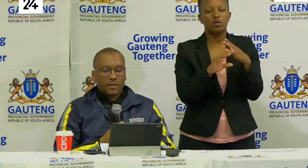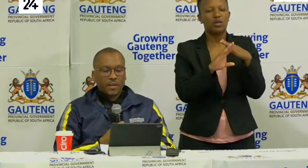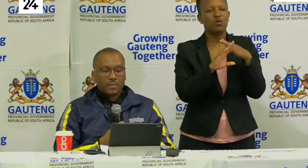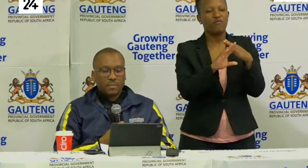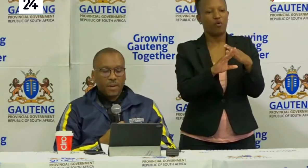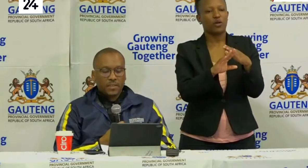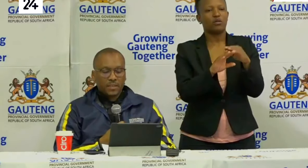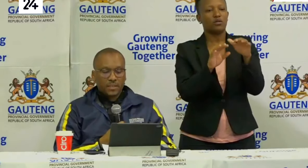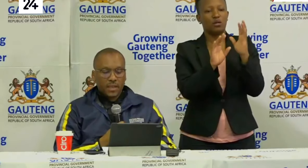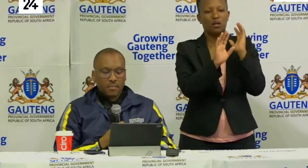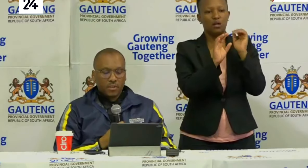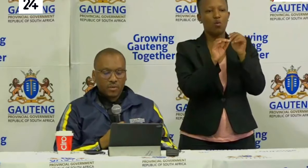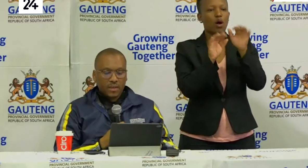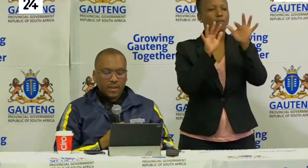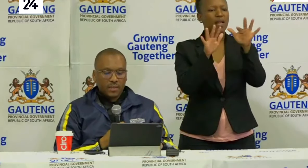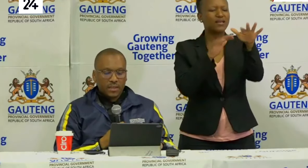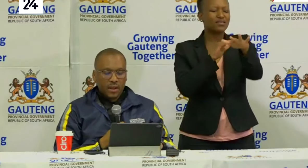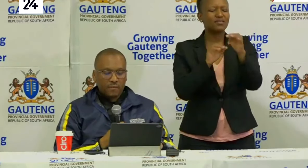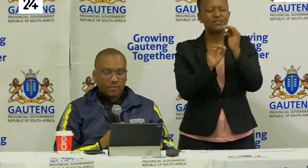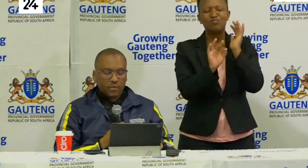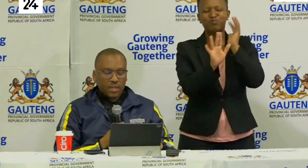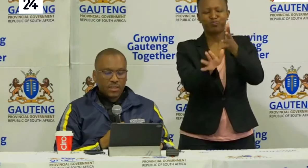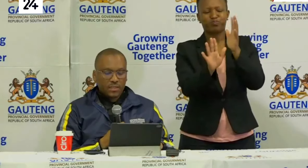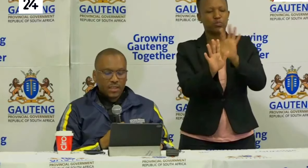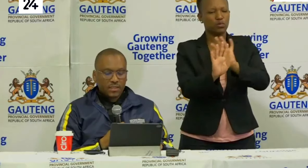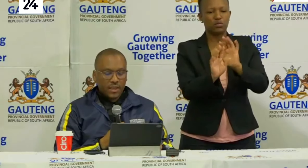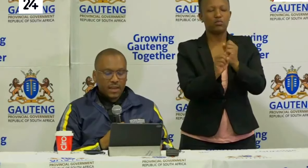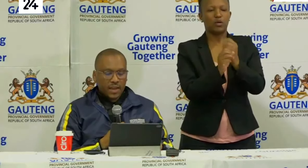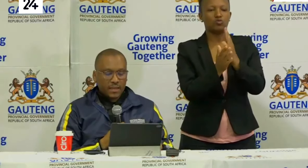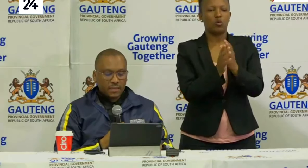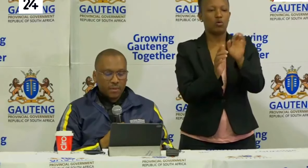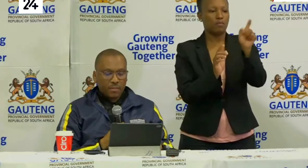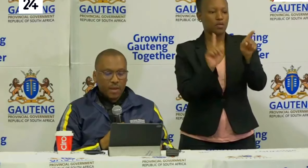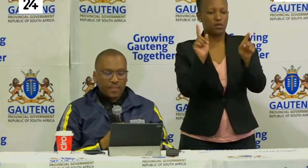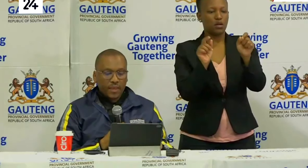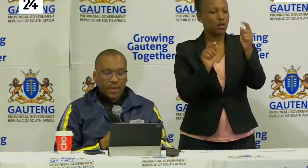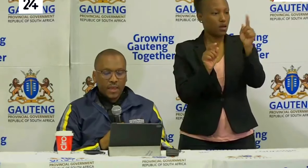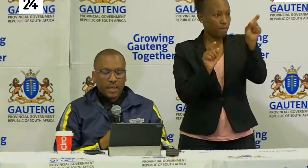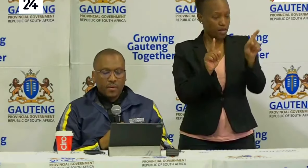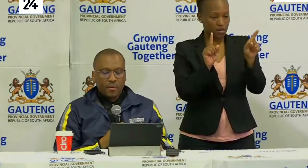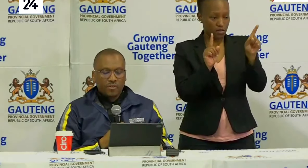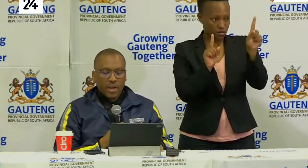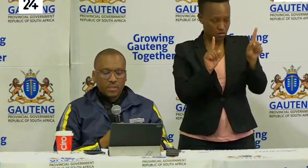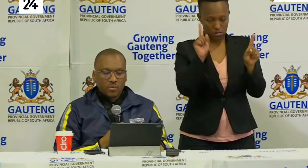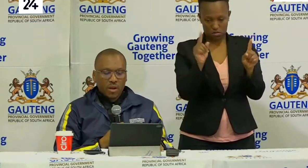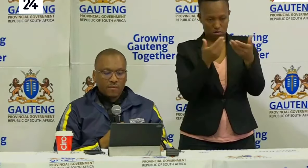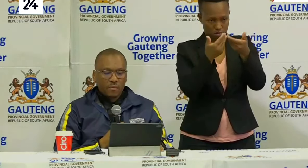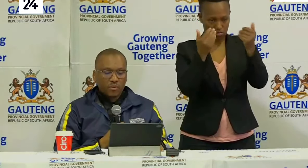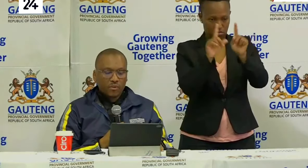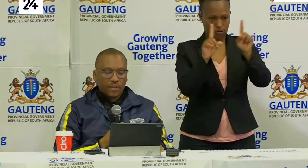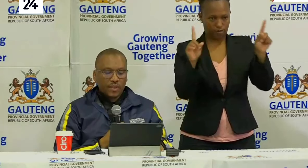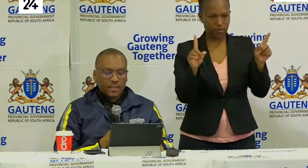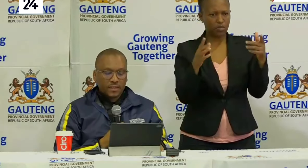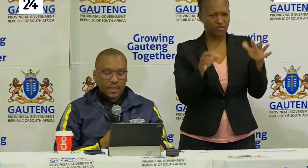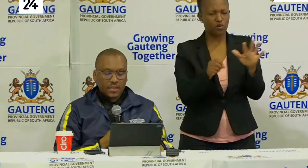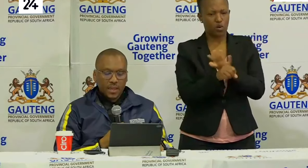overcrowded places and make sure that there is enough social distance. In that light, Premier, I think we have tried to cover most